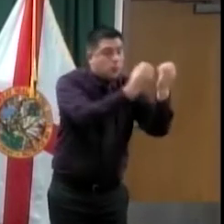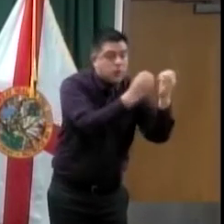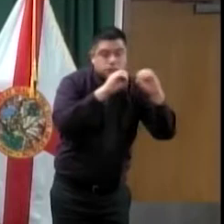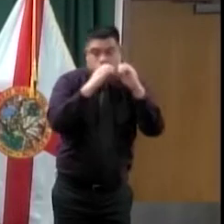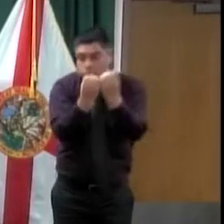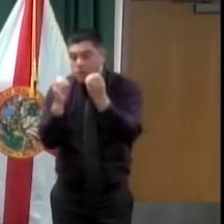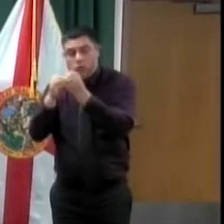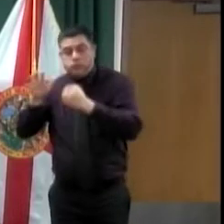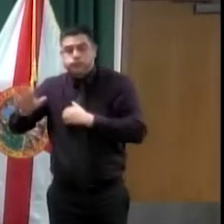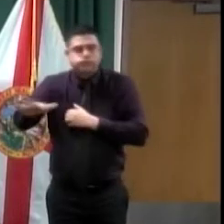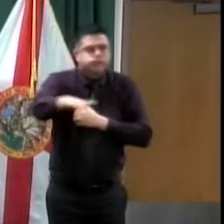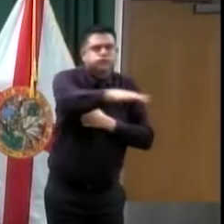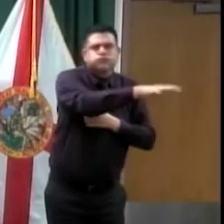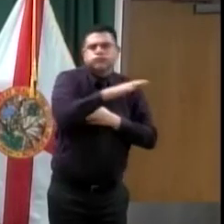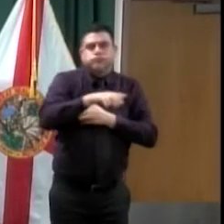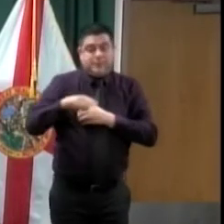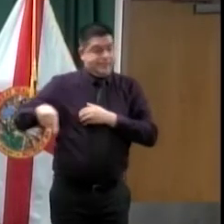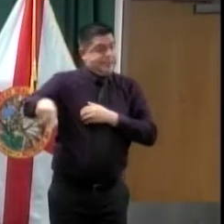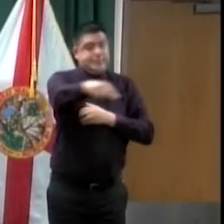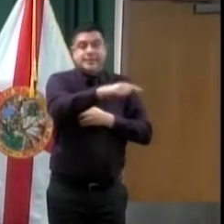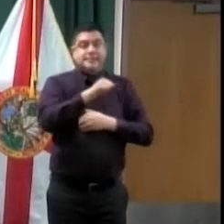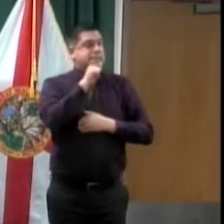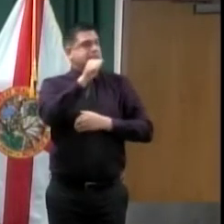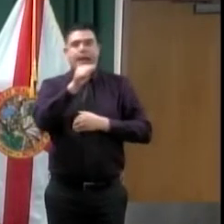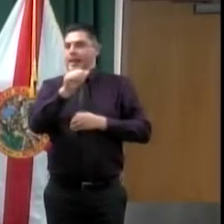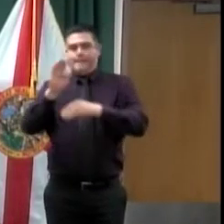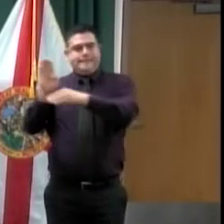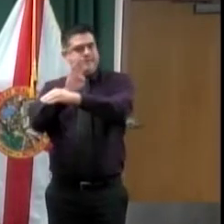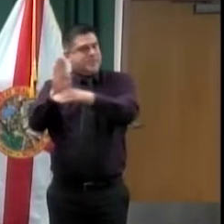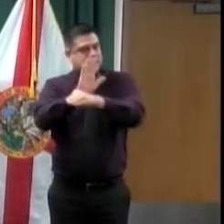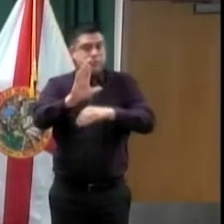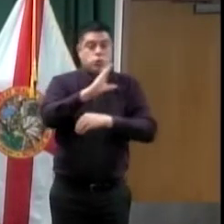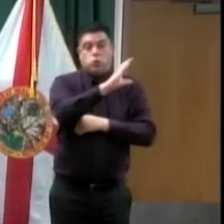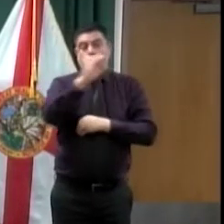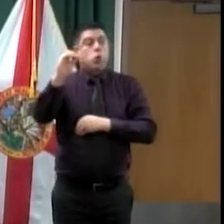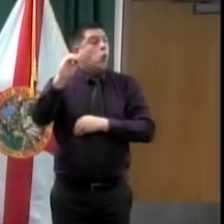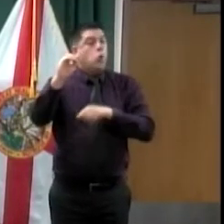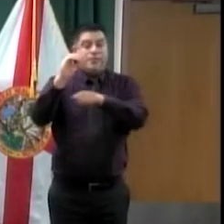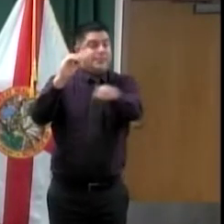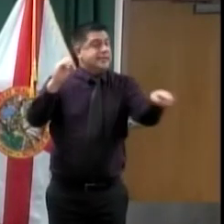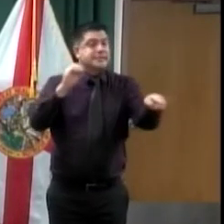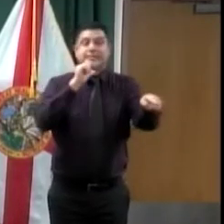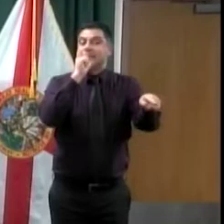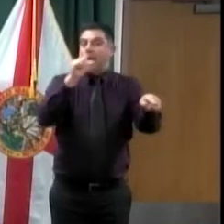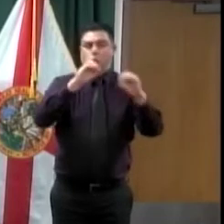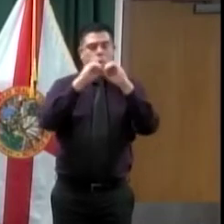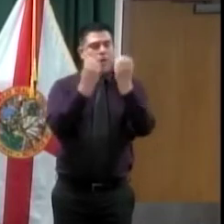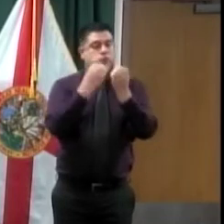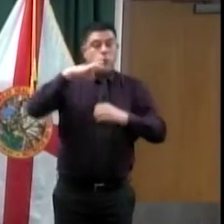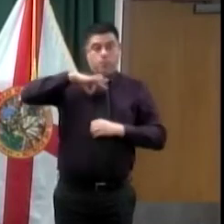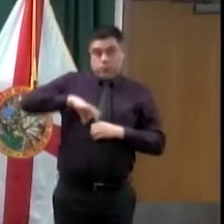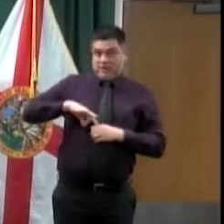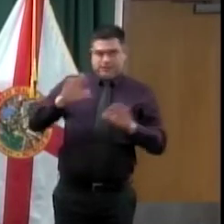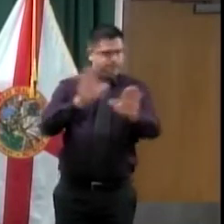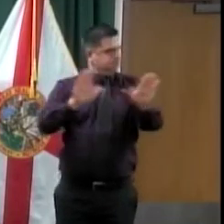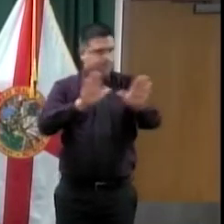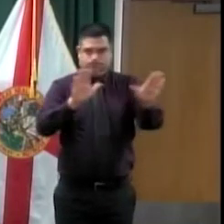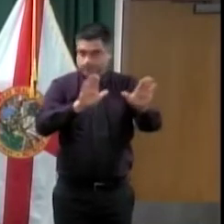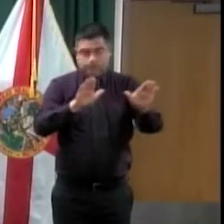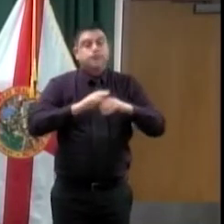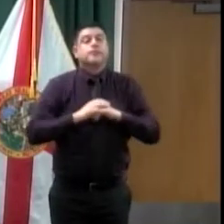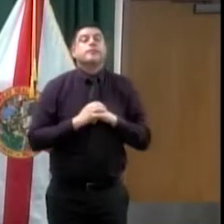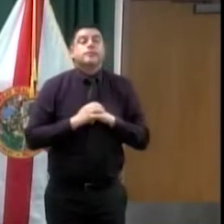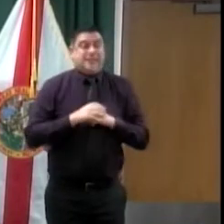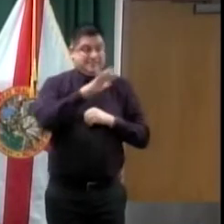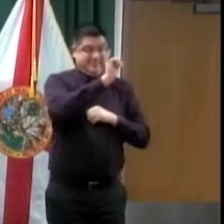really are doing great work or trying to do great work during this outbreak and this epidemic. You know, traditionally, a lot of them are